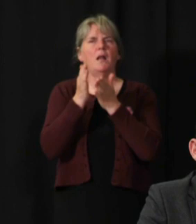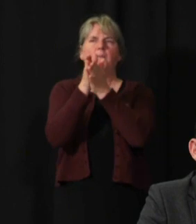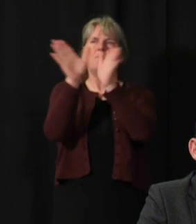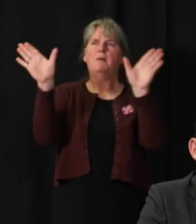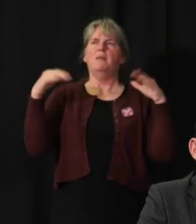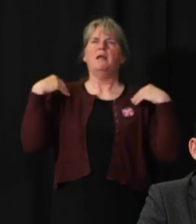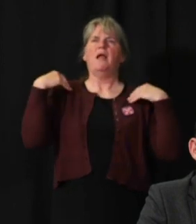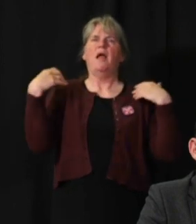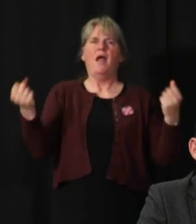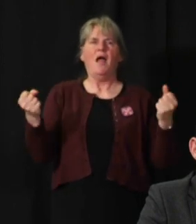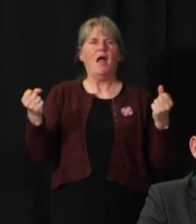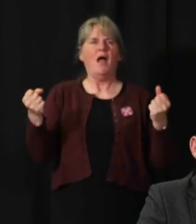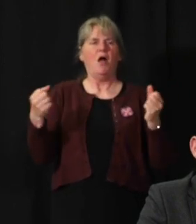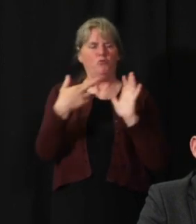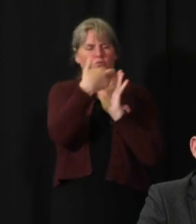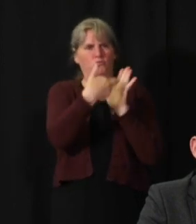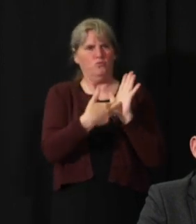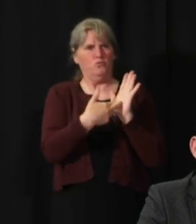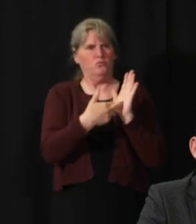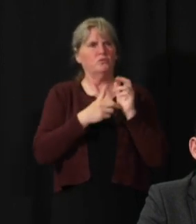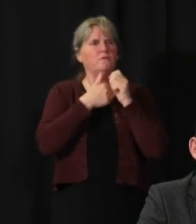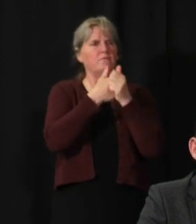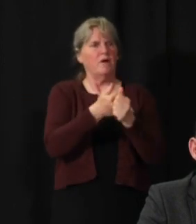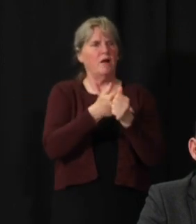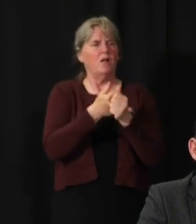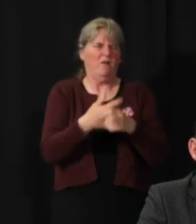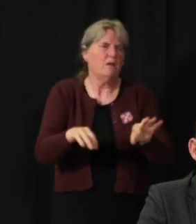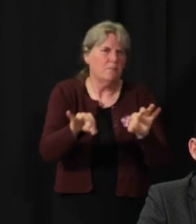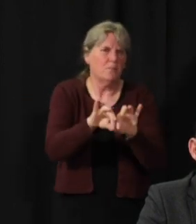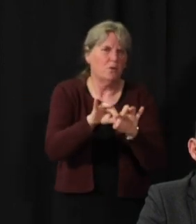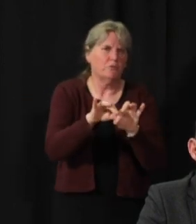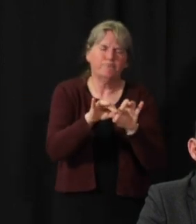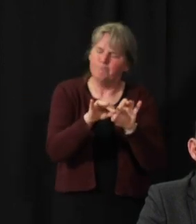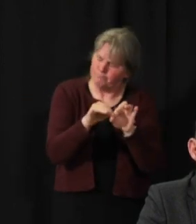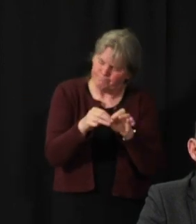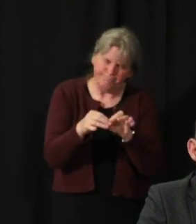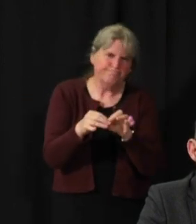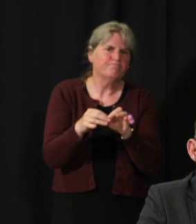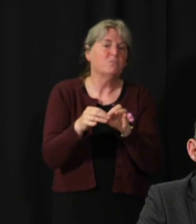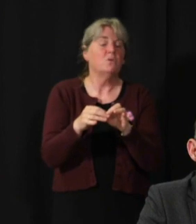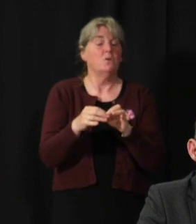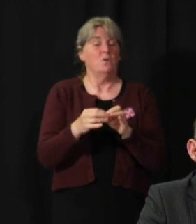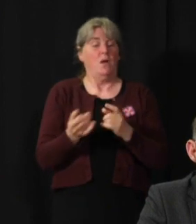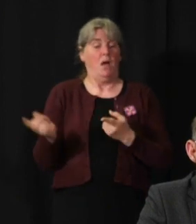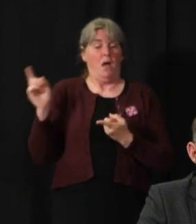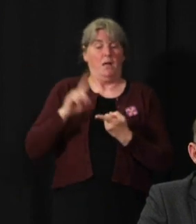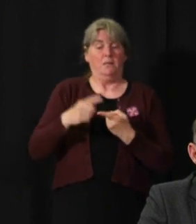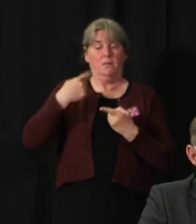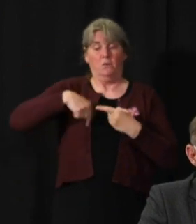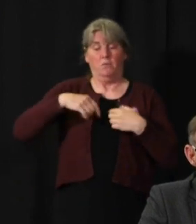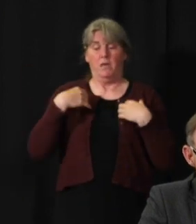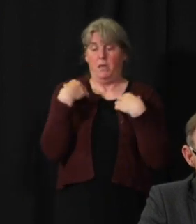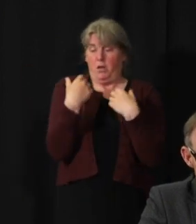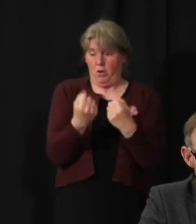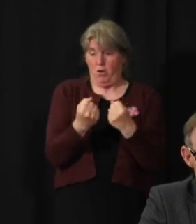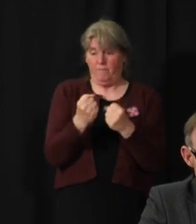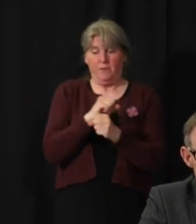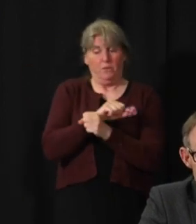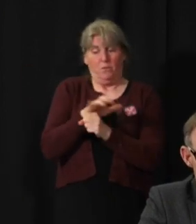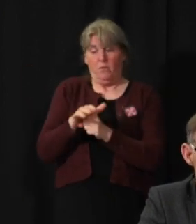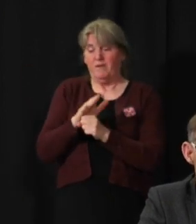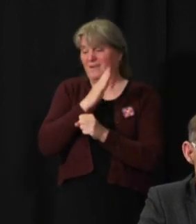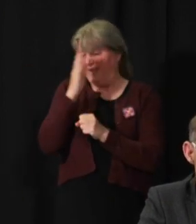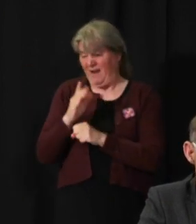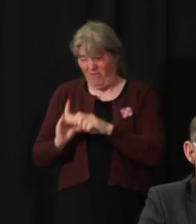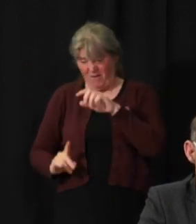we do, until we get to a point where we are confident that we have no more risk of COVID introduction